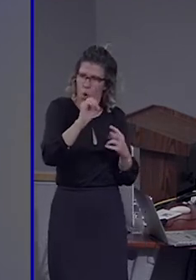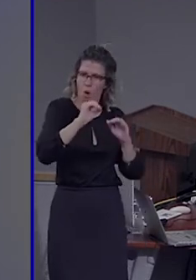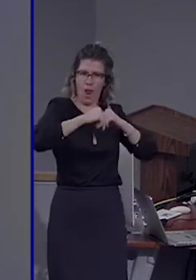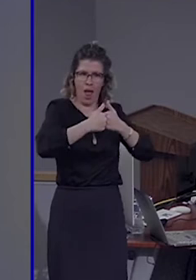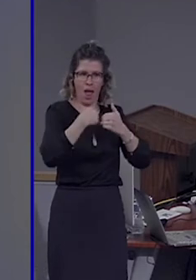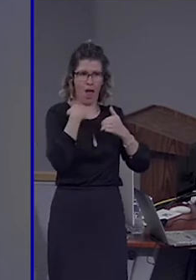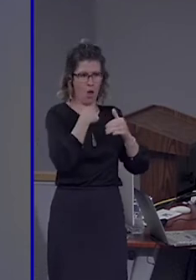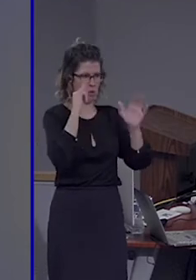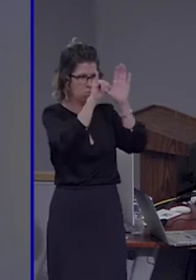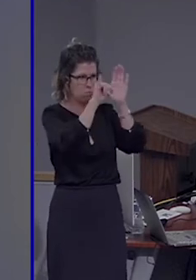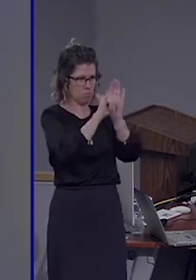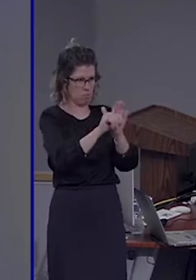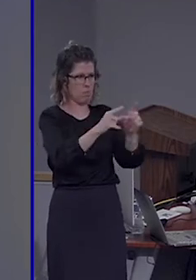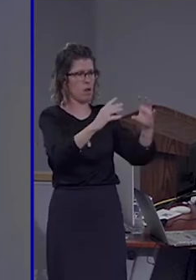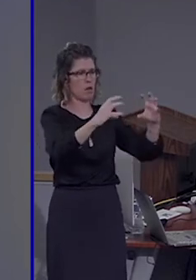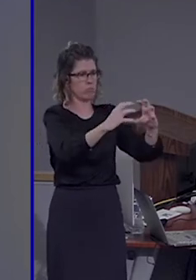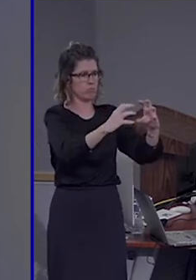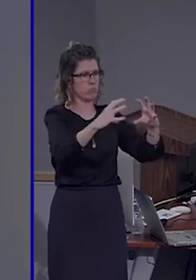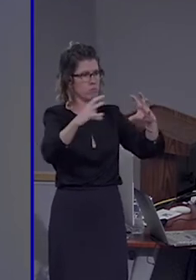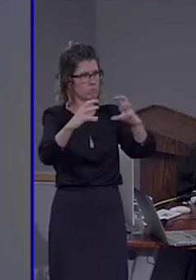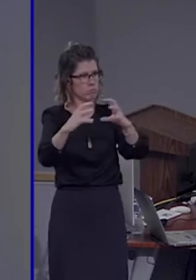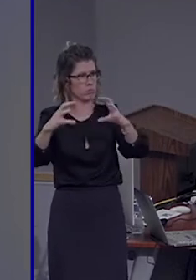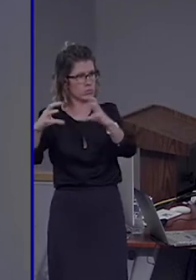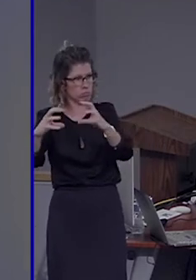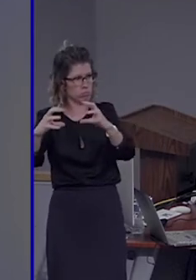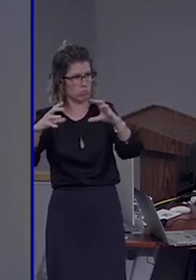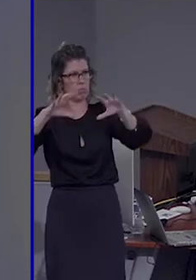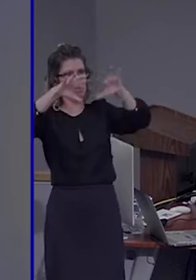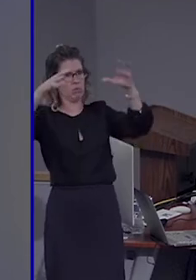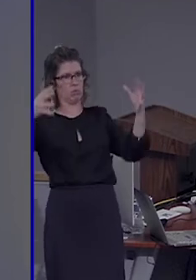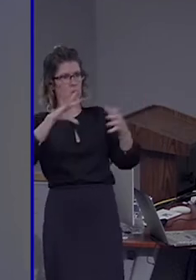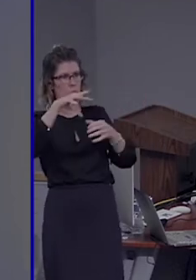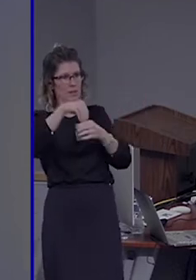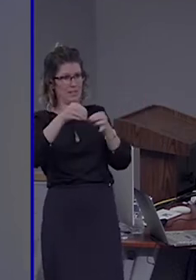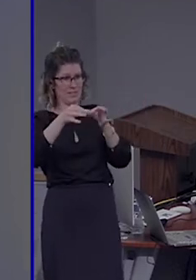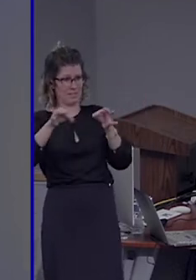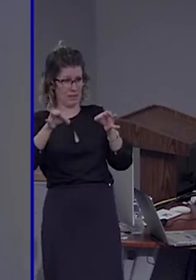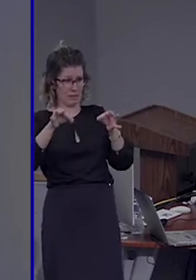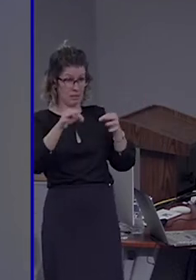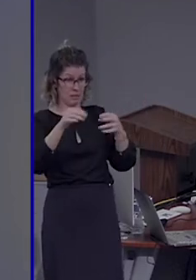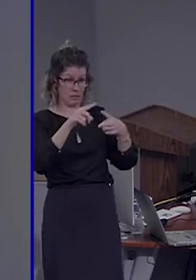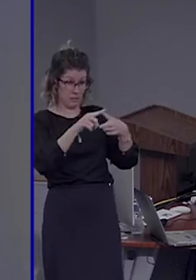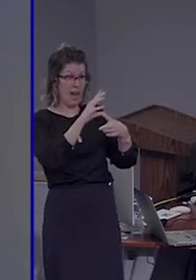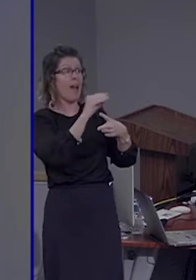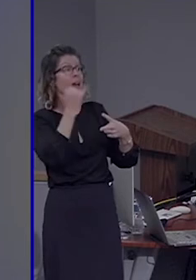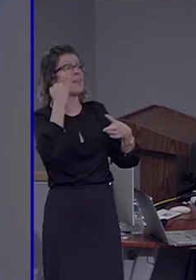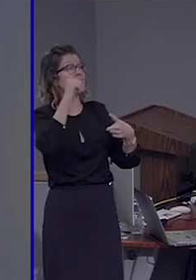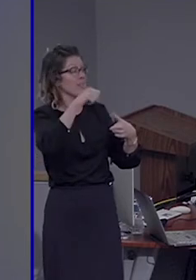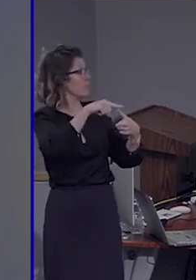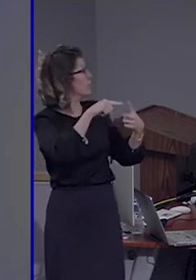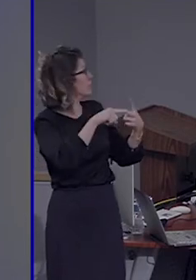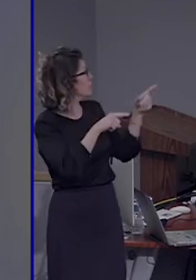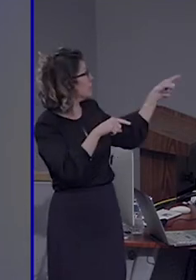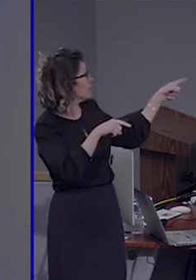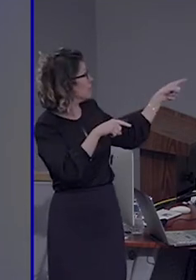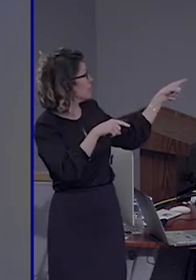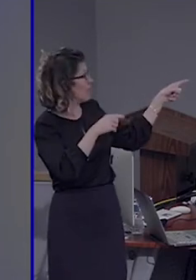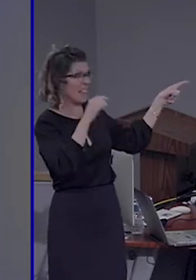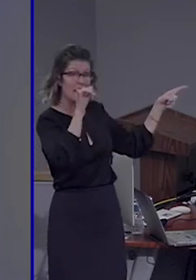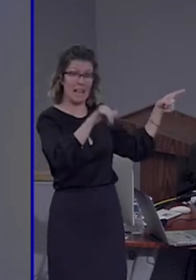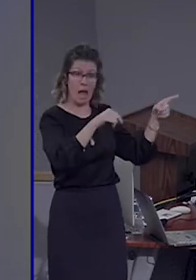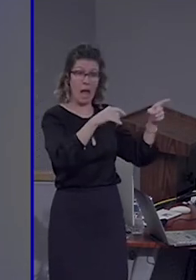and of sentences? And the second question, is this network shared between mathematics and language,